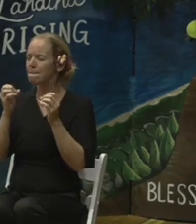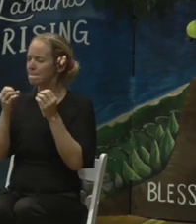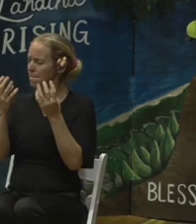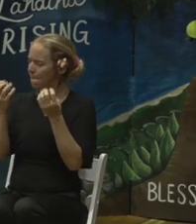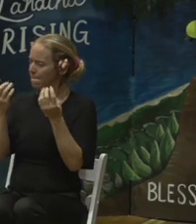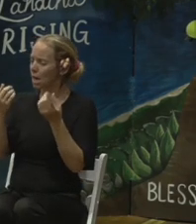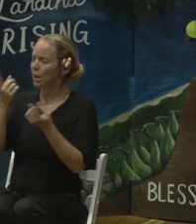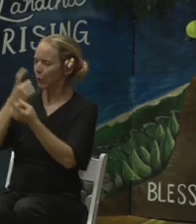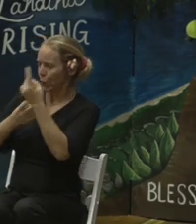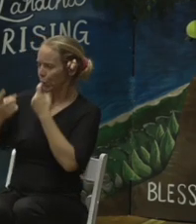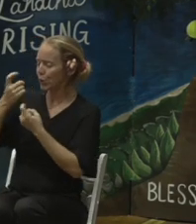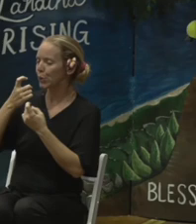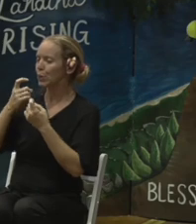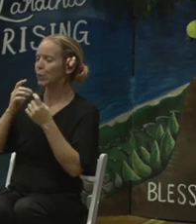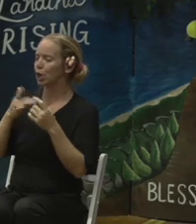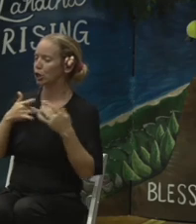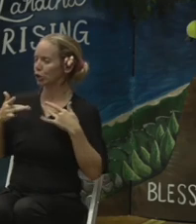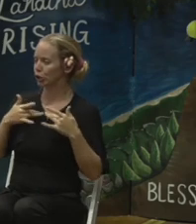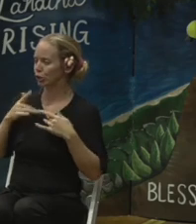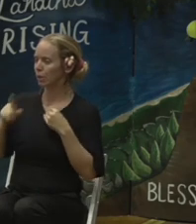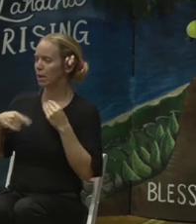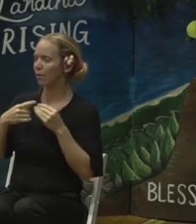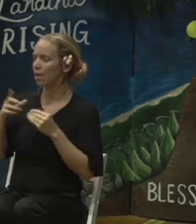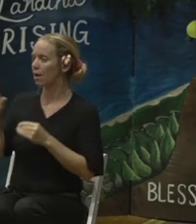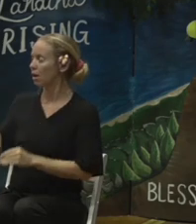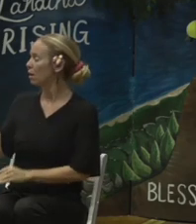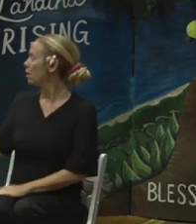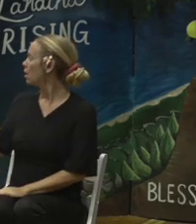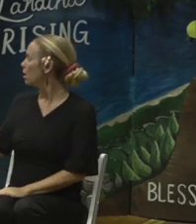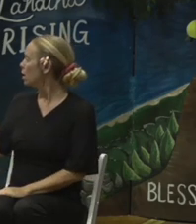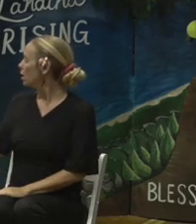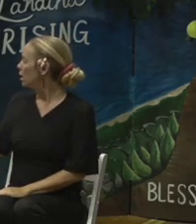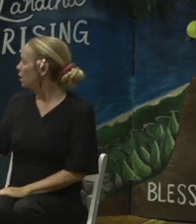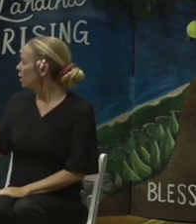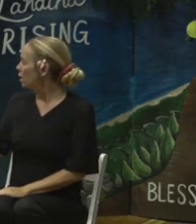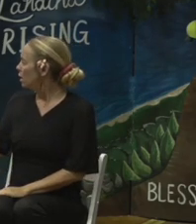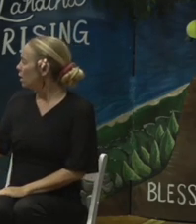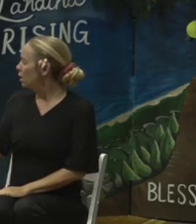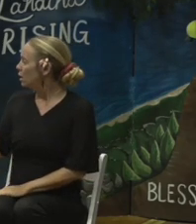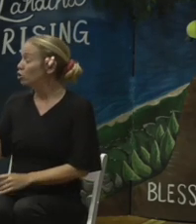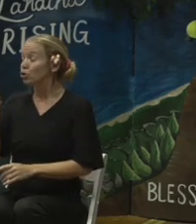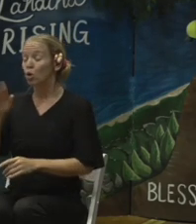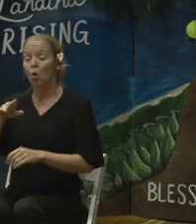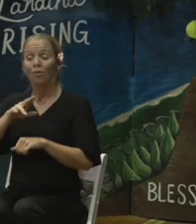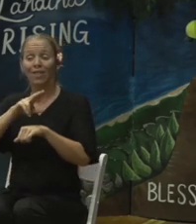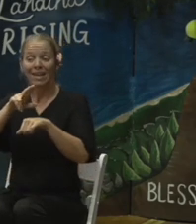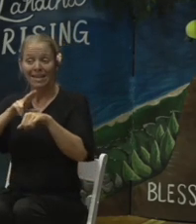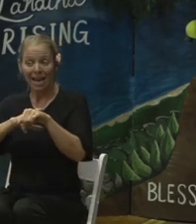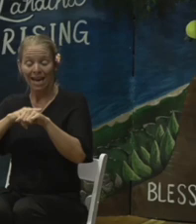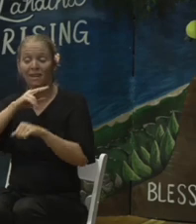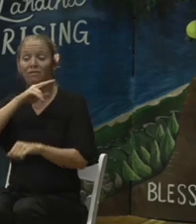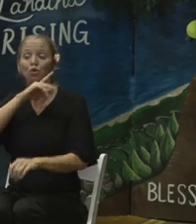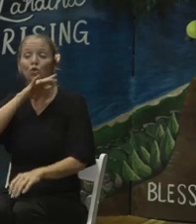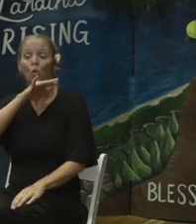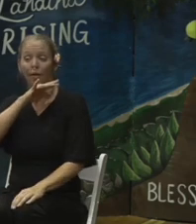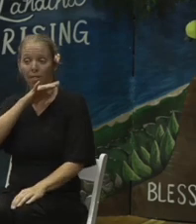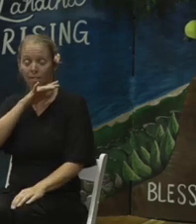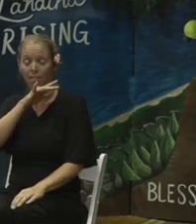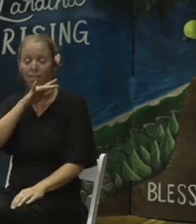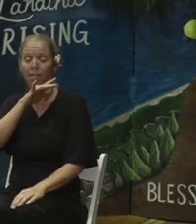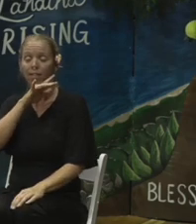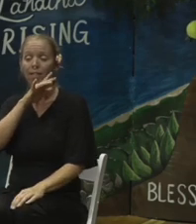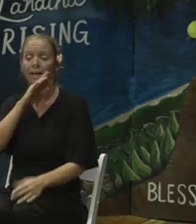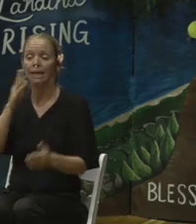I've been hearing is, the native soil in the Oluwalu site is made out of cinder, very porous. That is true, cinder is